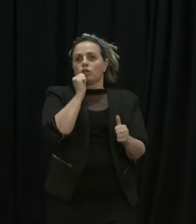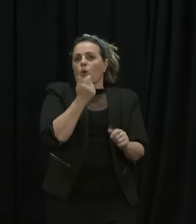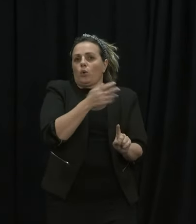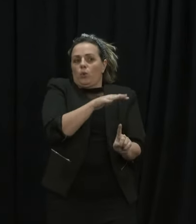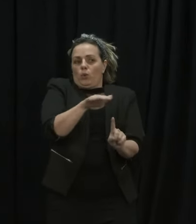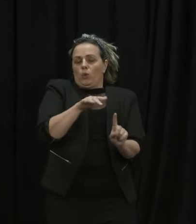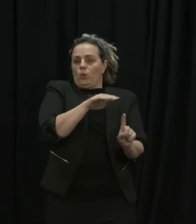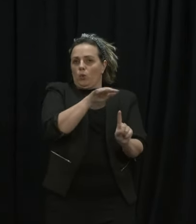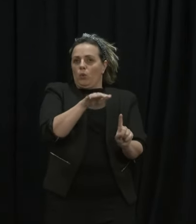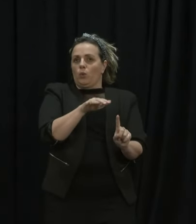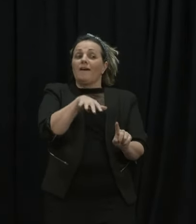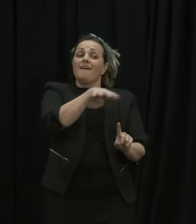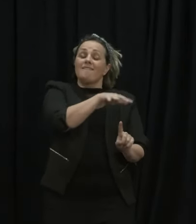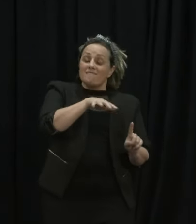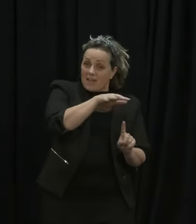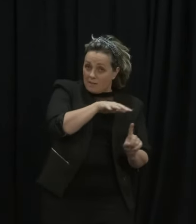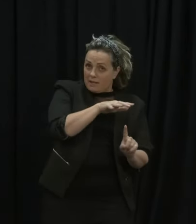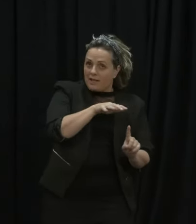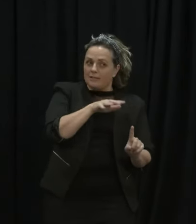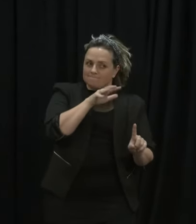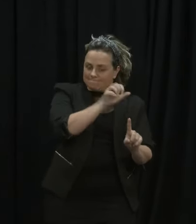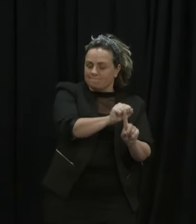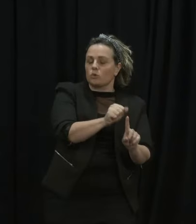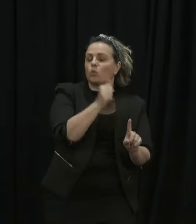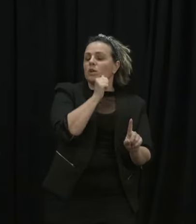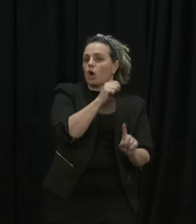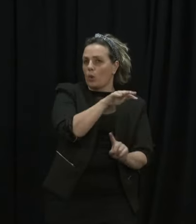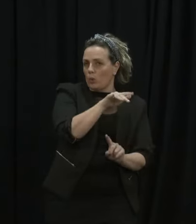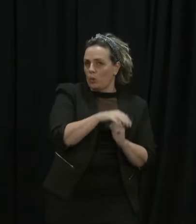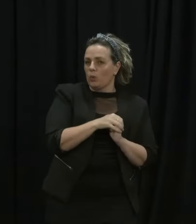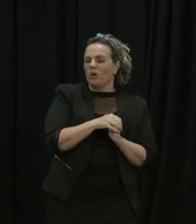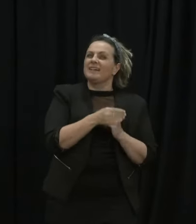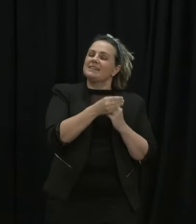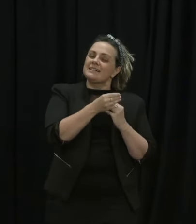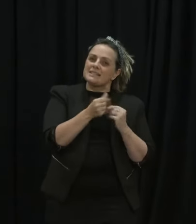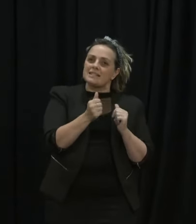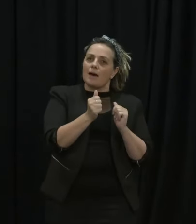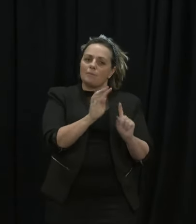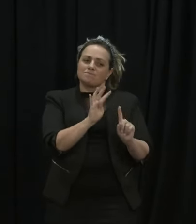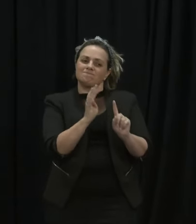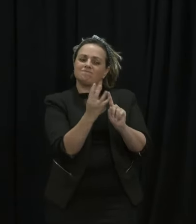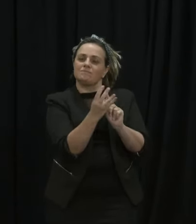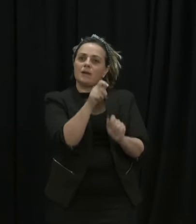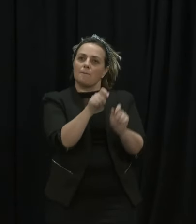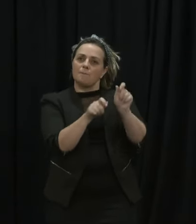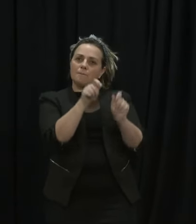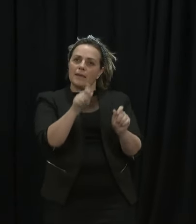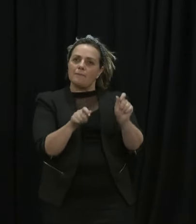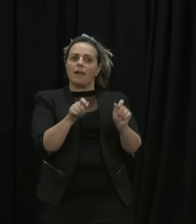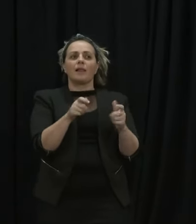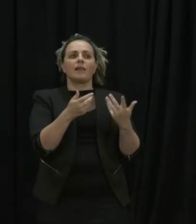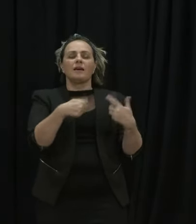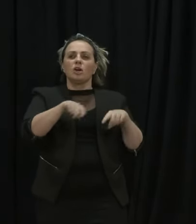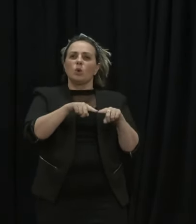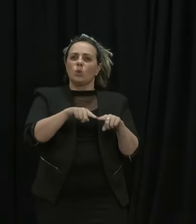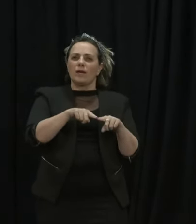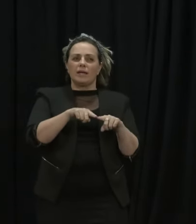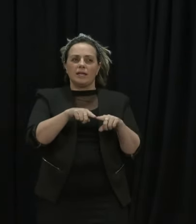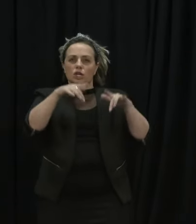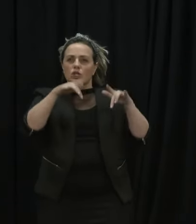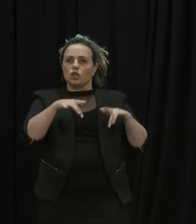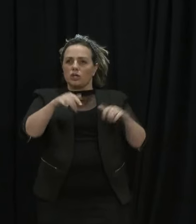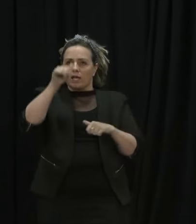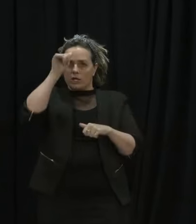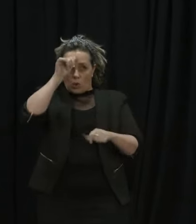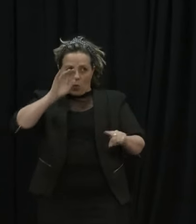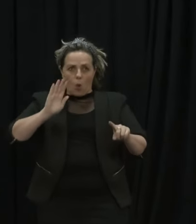Well, all the ones, the family close contacts have been identified. For some of the close contacts, we don't have a good indication